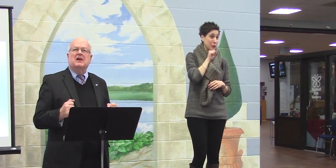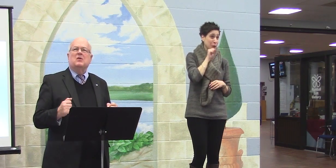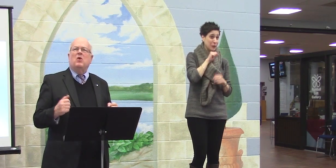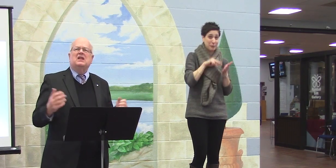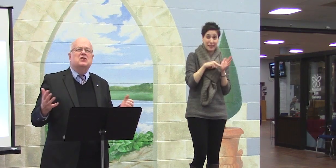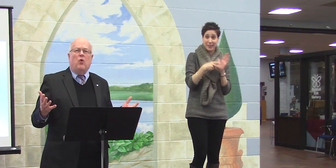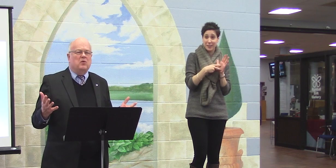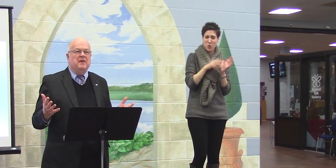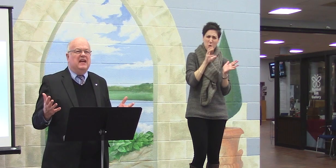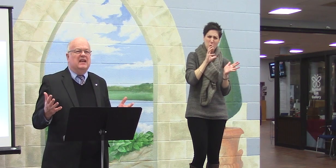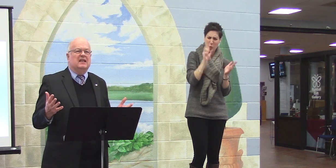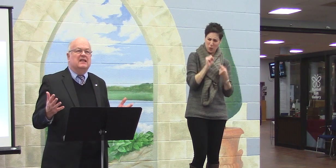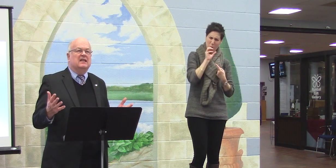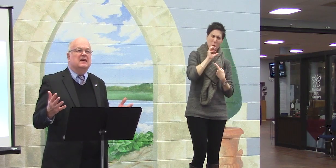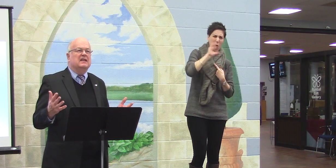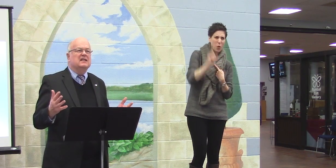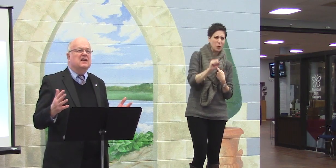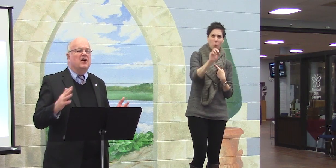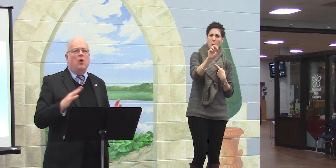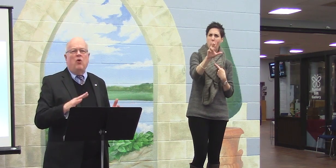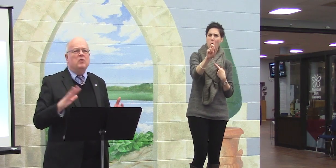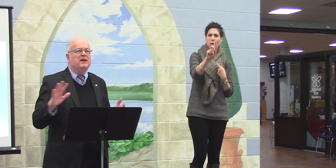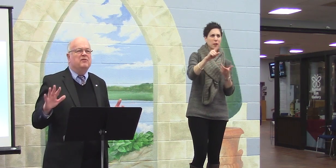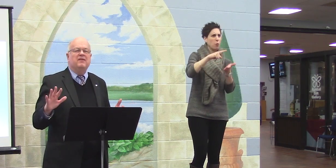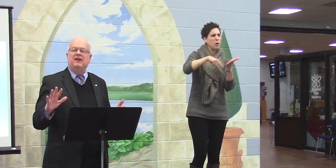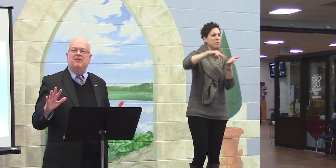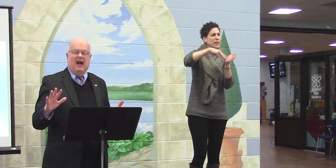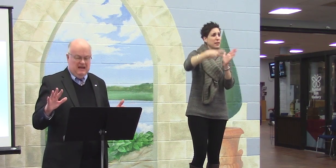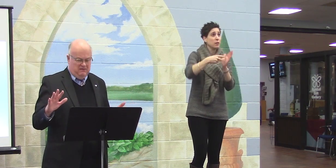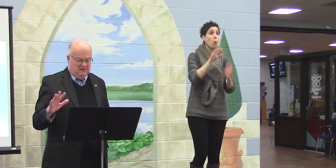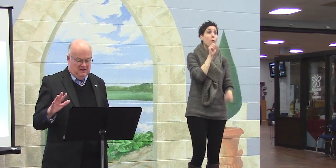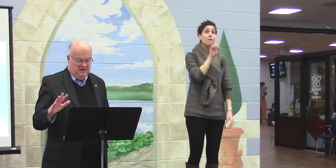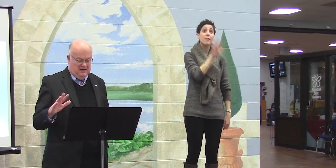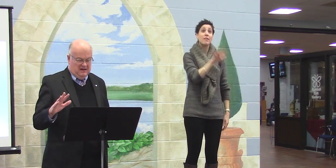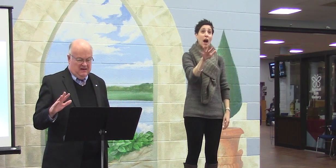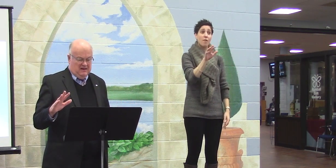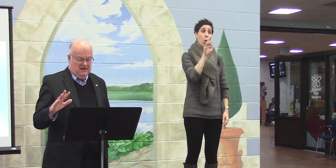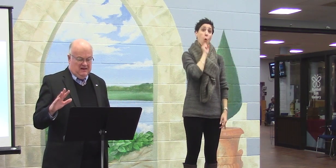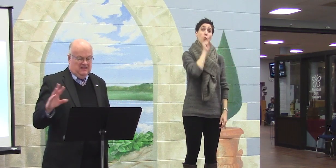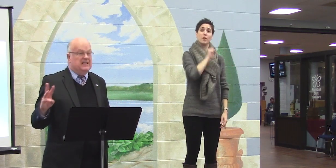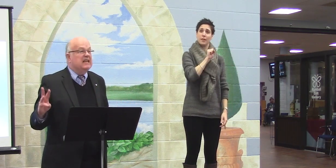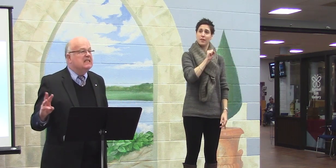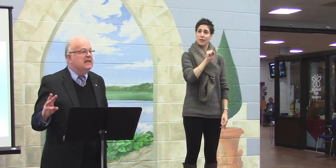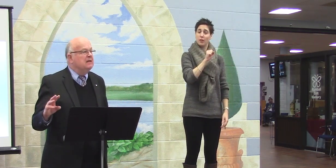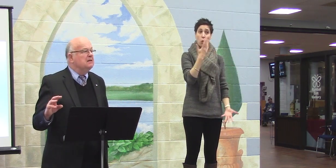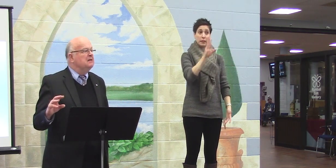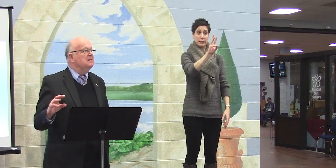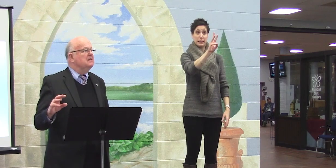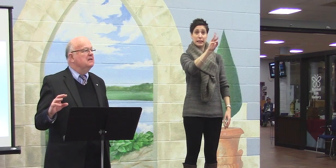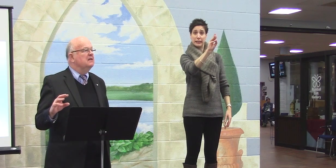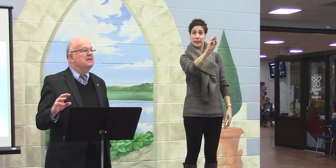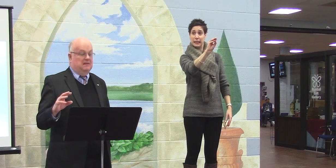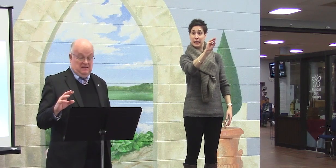What does old mean? Are you old when you're 55? 60?